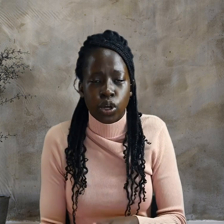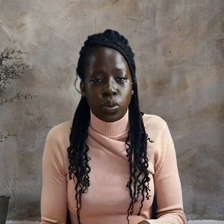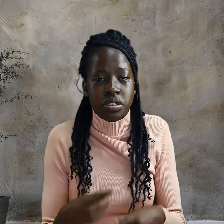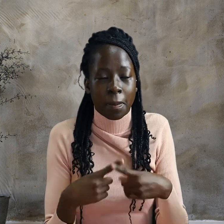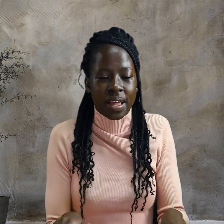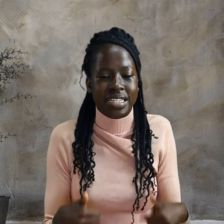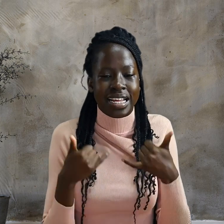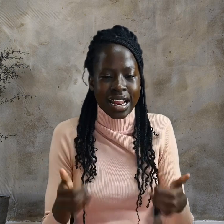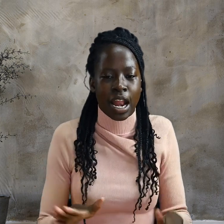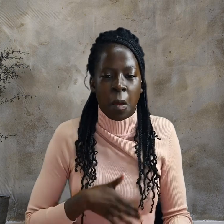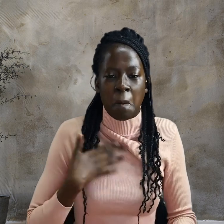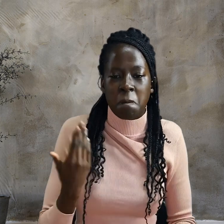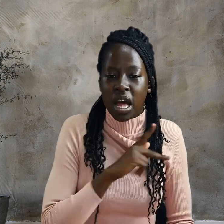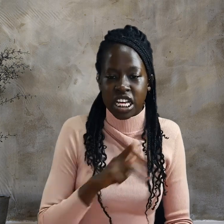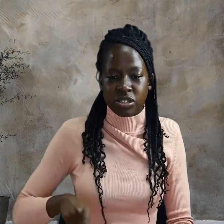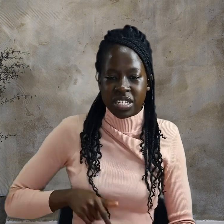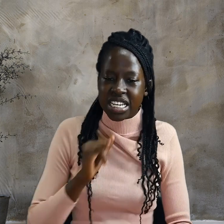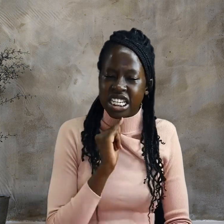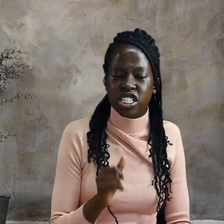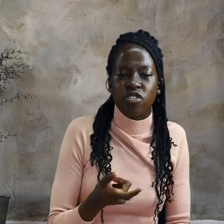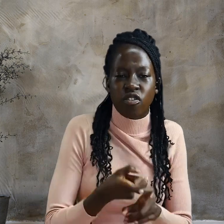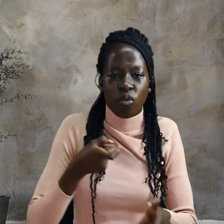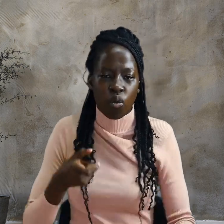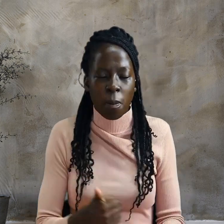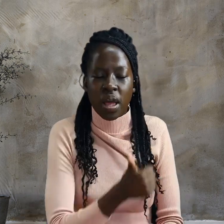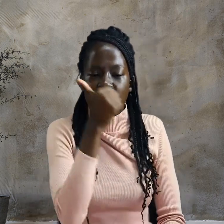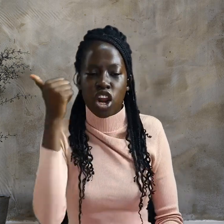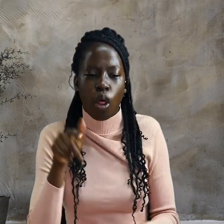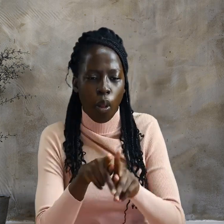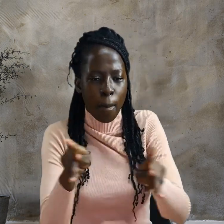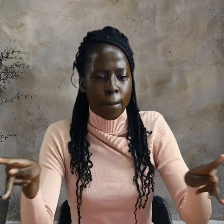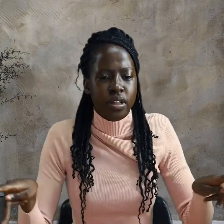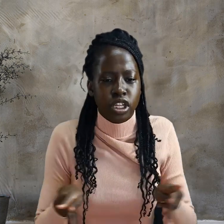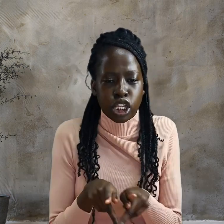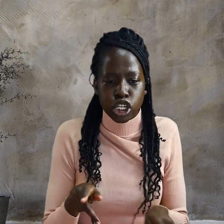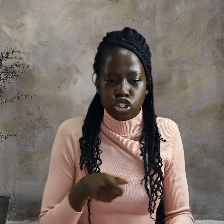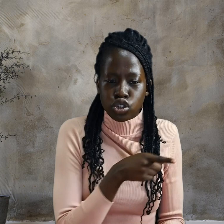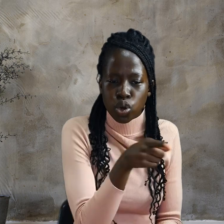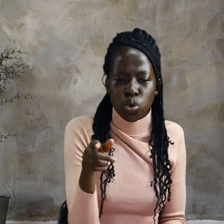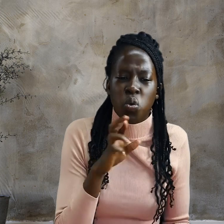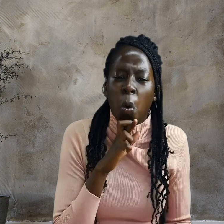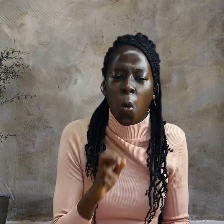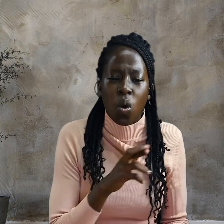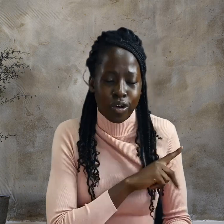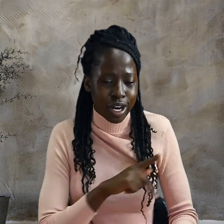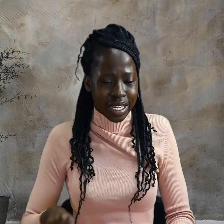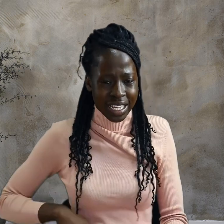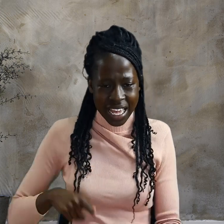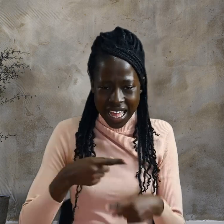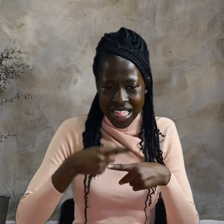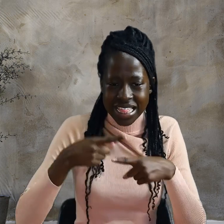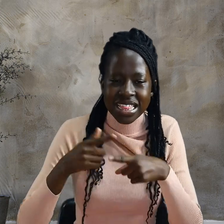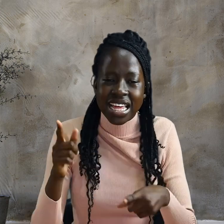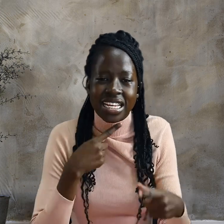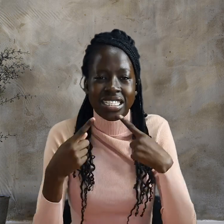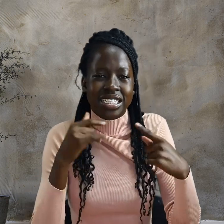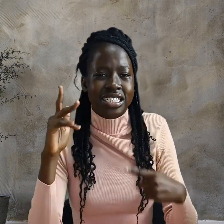You are a king then, said Pilate. Jesus answered, you say that I am a king.